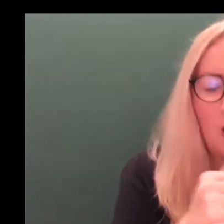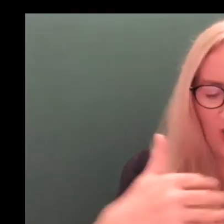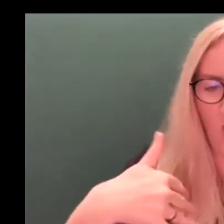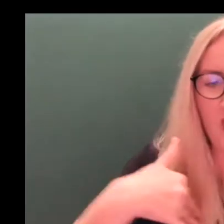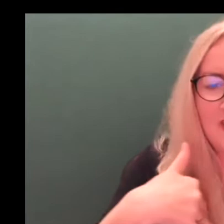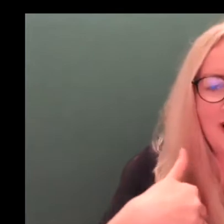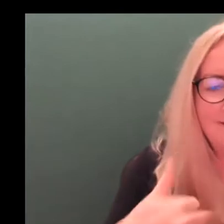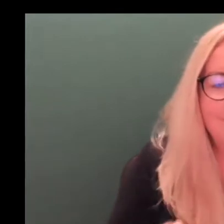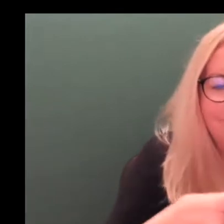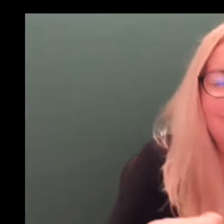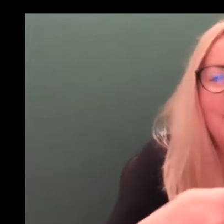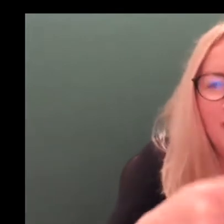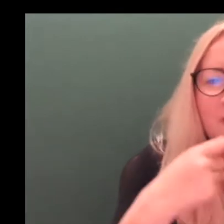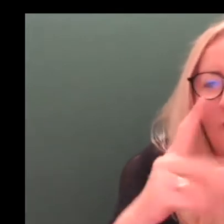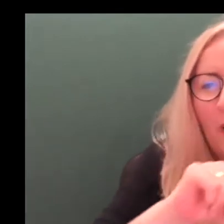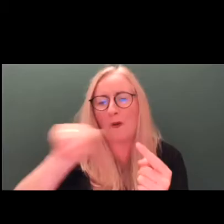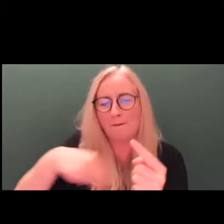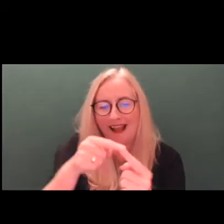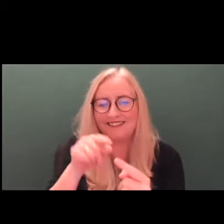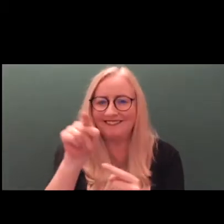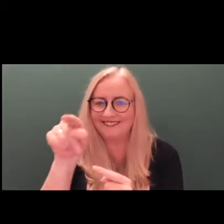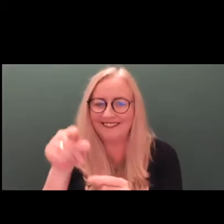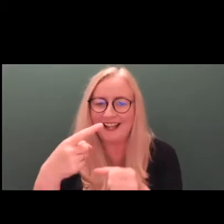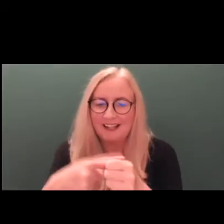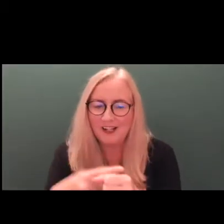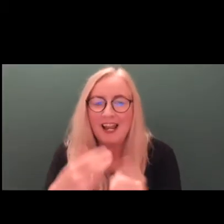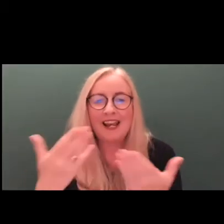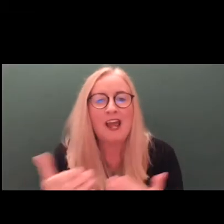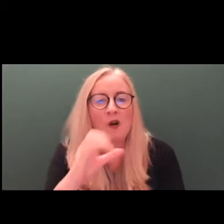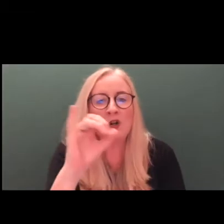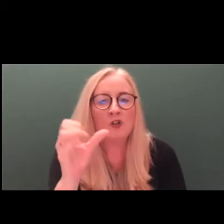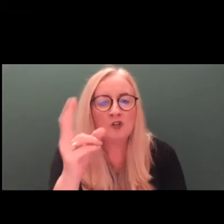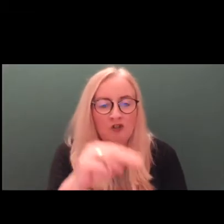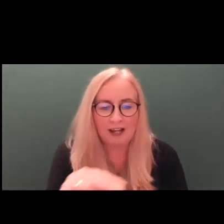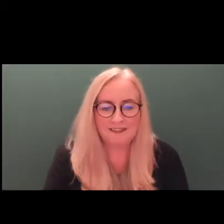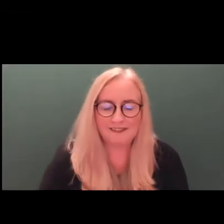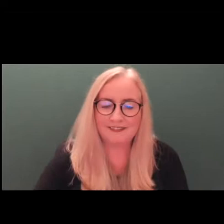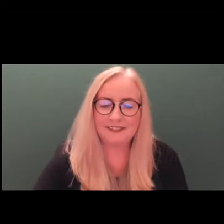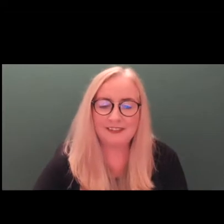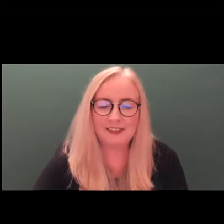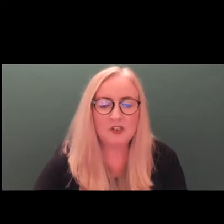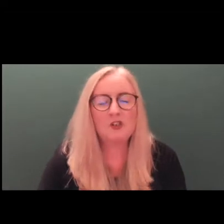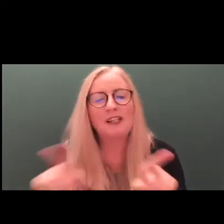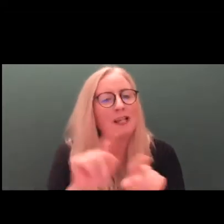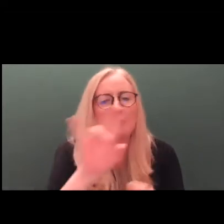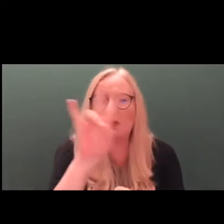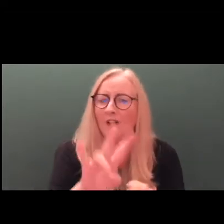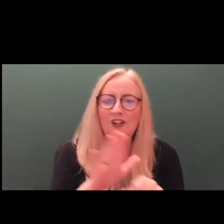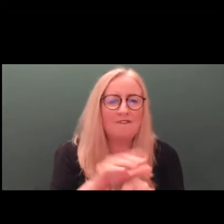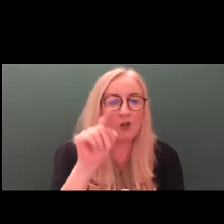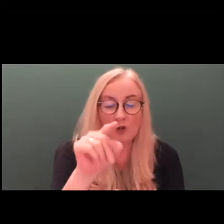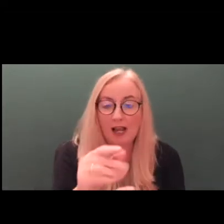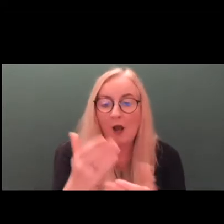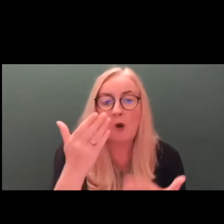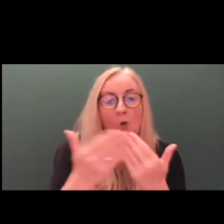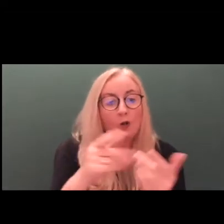detail. So you will come back to that. And we'll move on to John. And John, can I put the same question to you, please? And that's how you think the